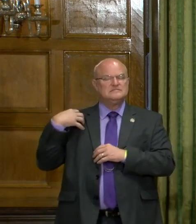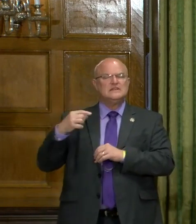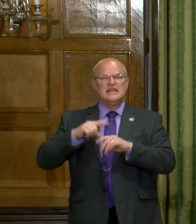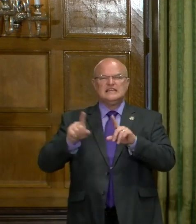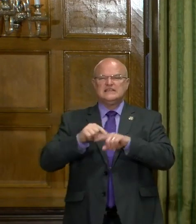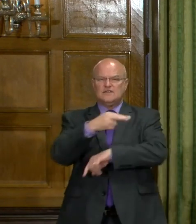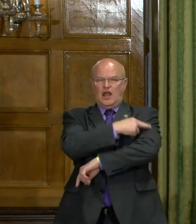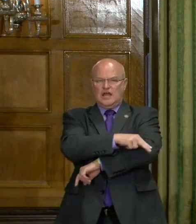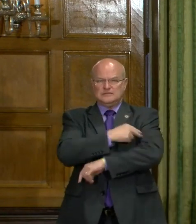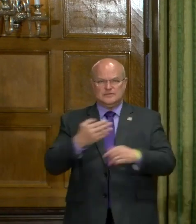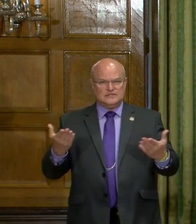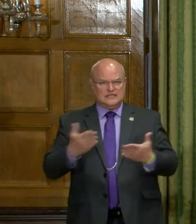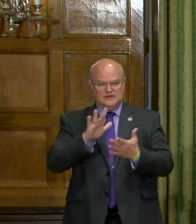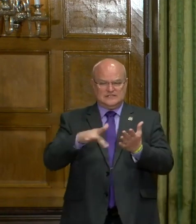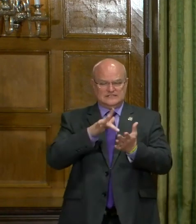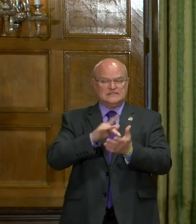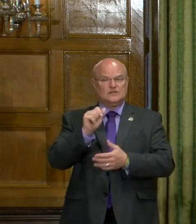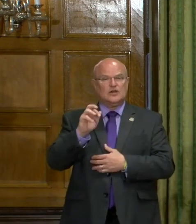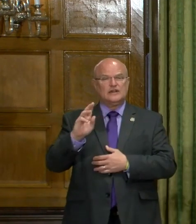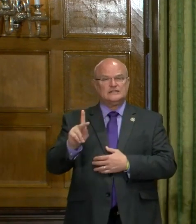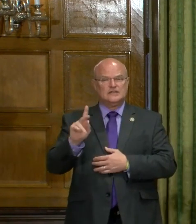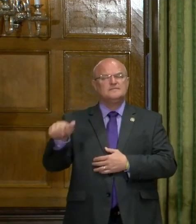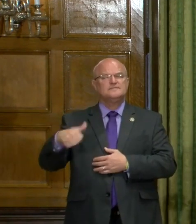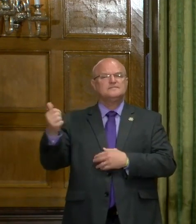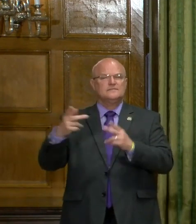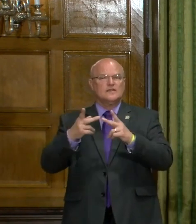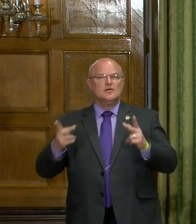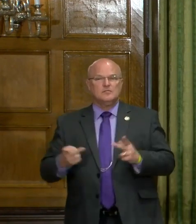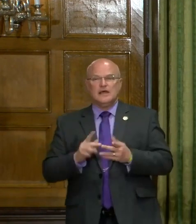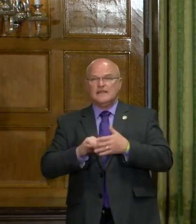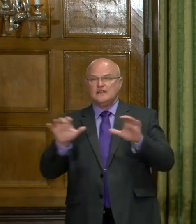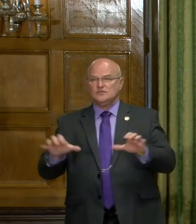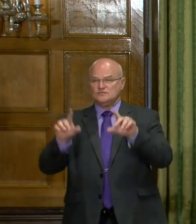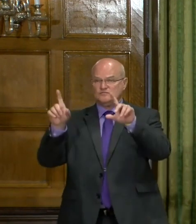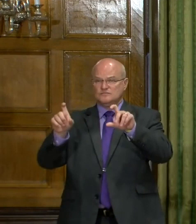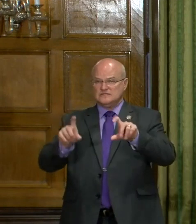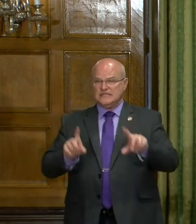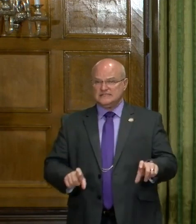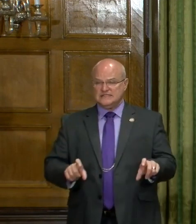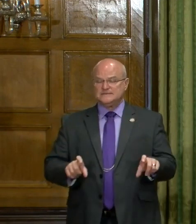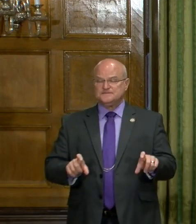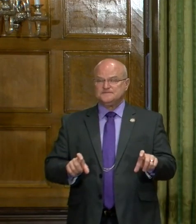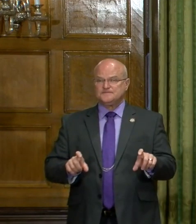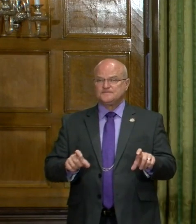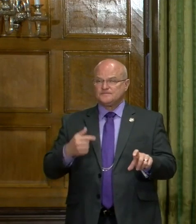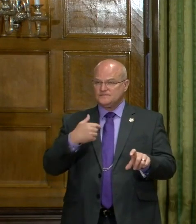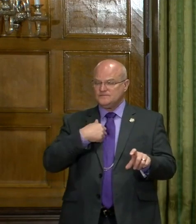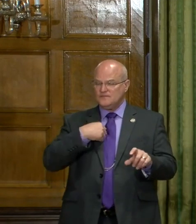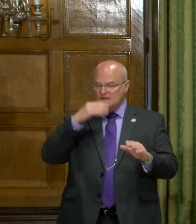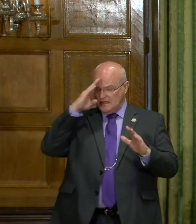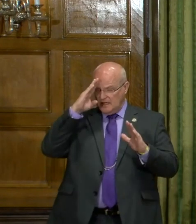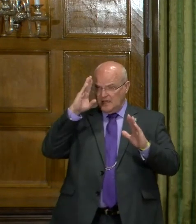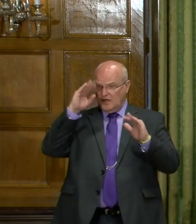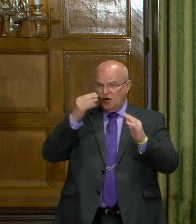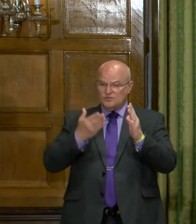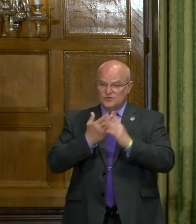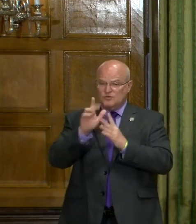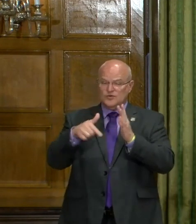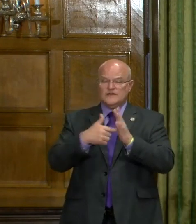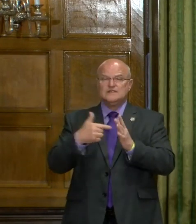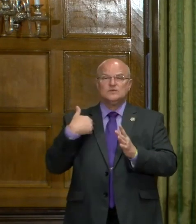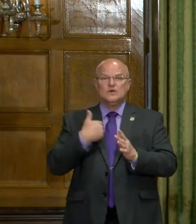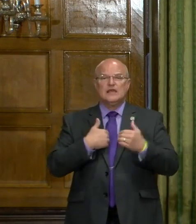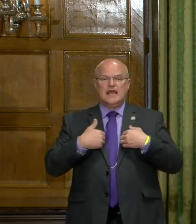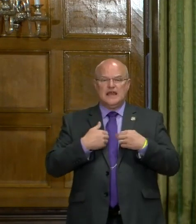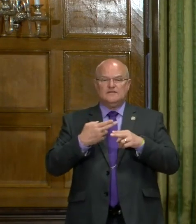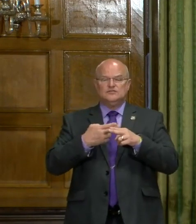hospitals here in central Arkansas and other places that are doing testing. I hope that through this we